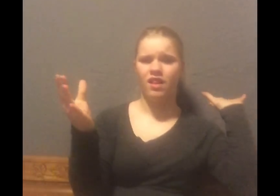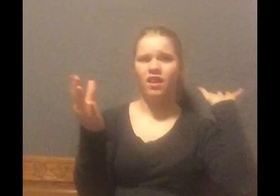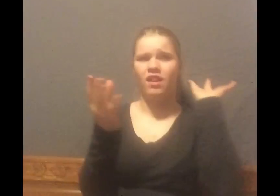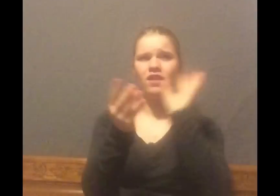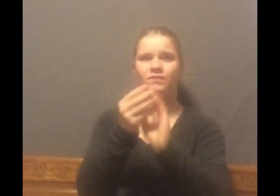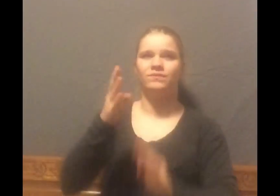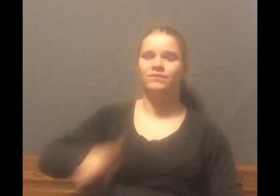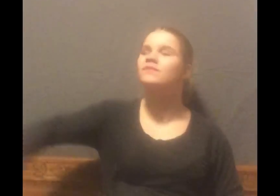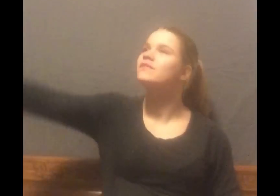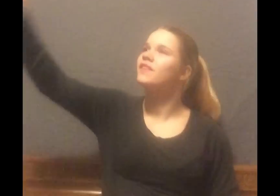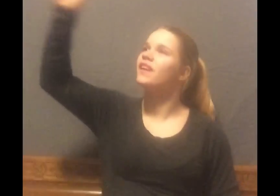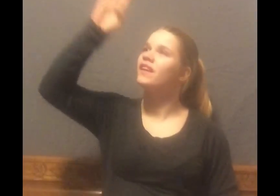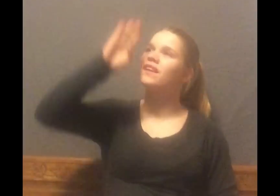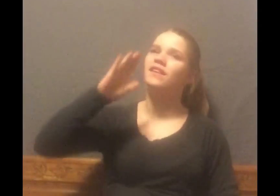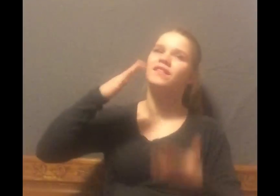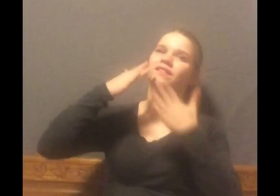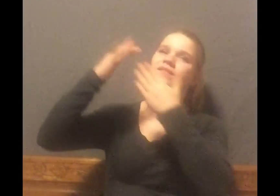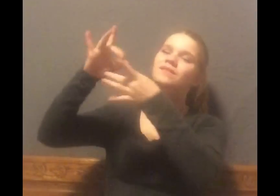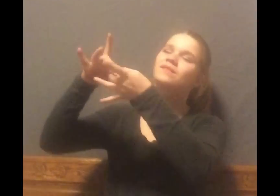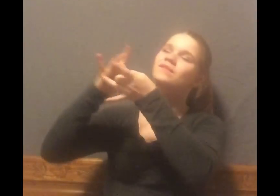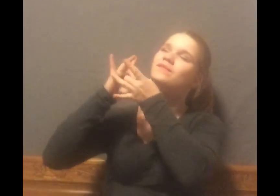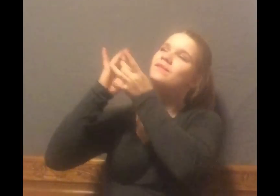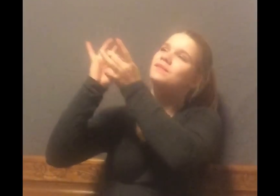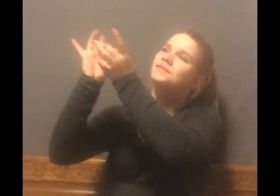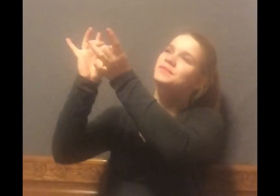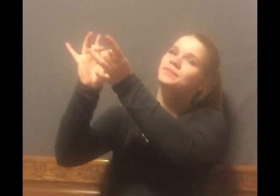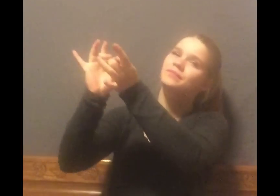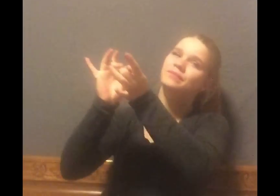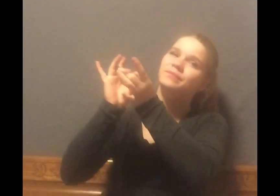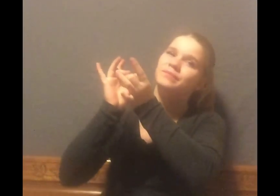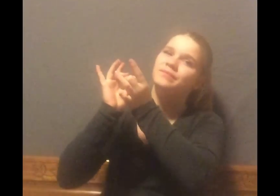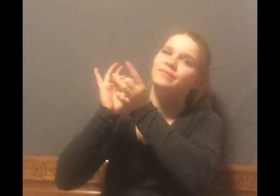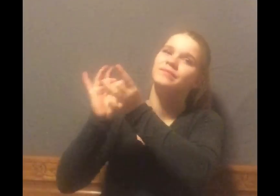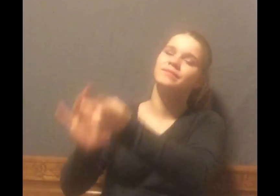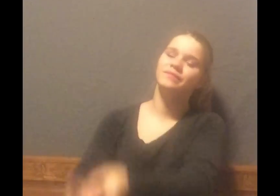Oh and you, I've been my guide through all of it